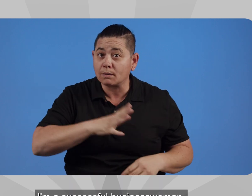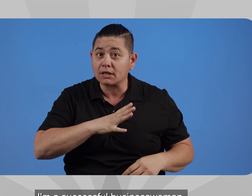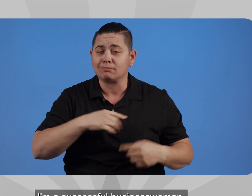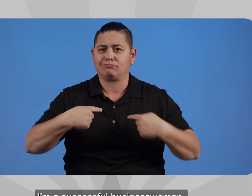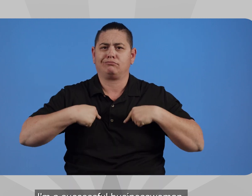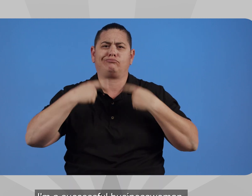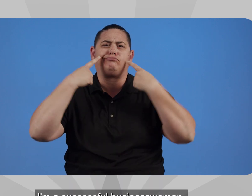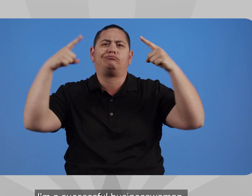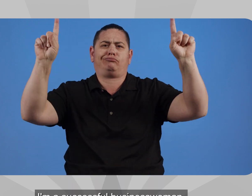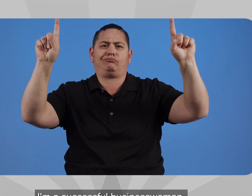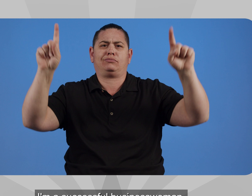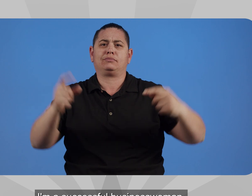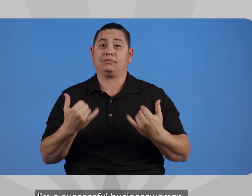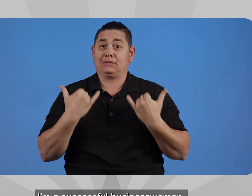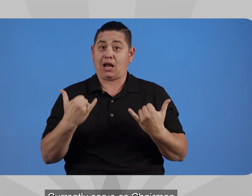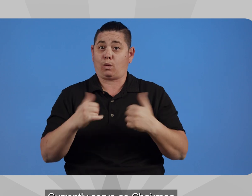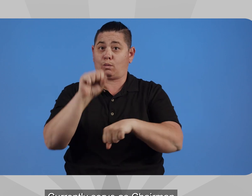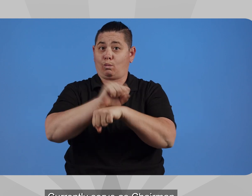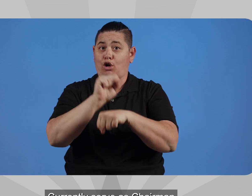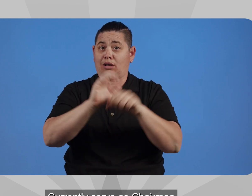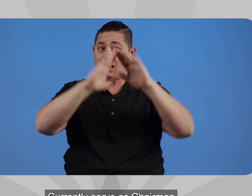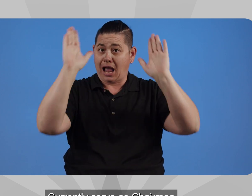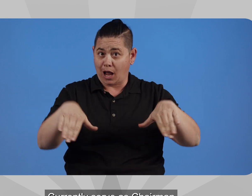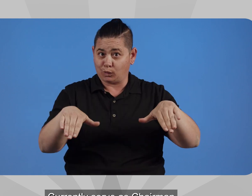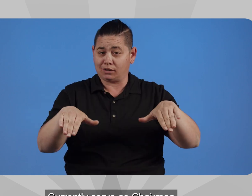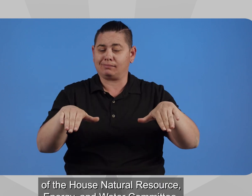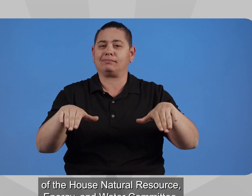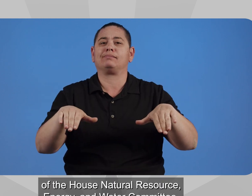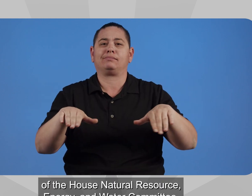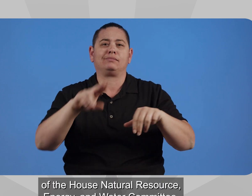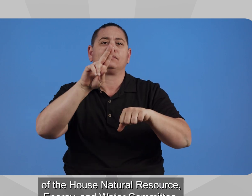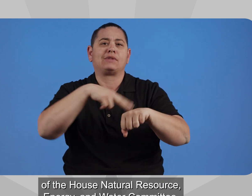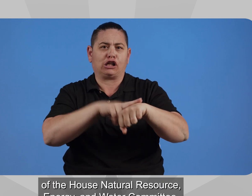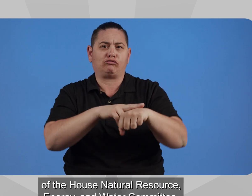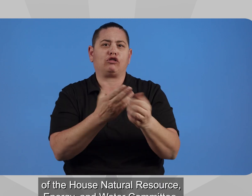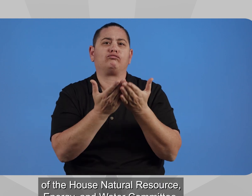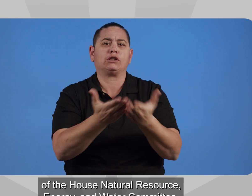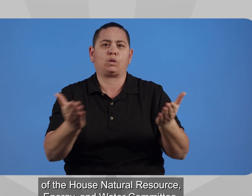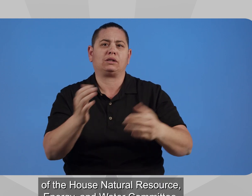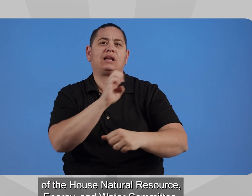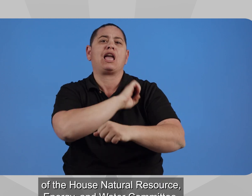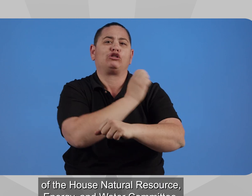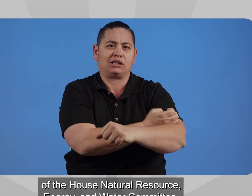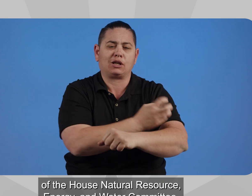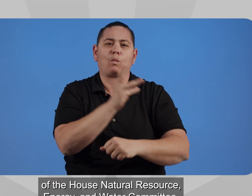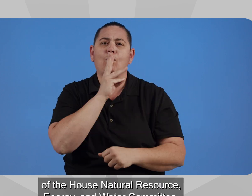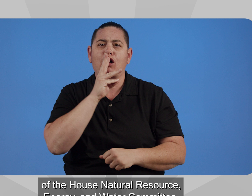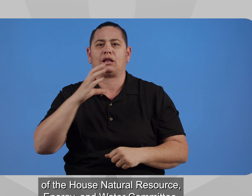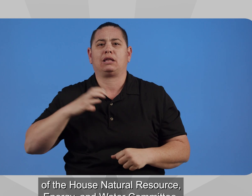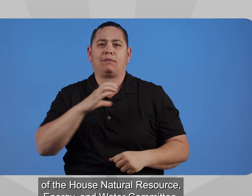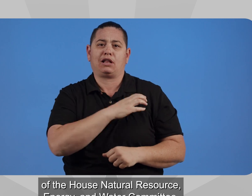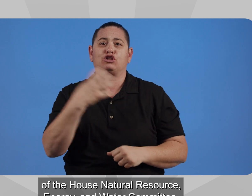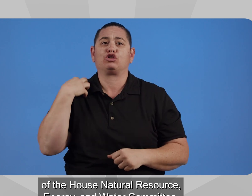I am a successful businesswoman, currently serve as chairman of the House Natural Resource, Energy, and Water